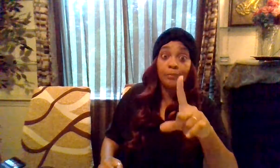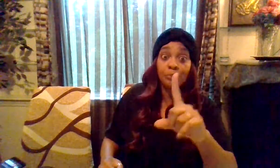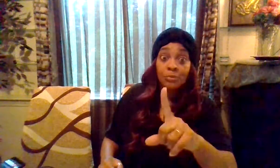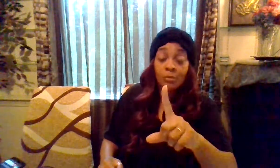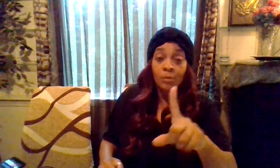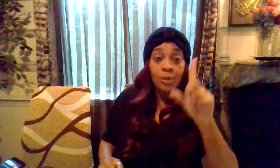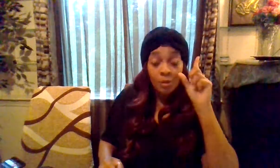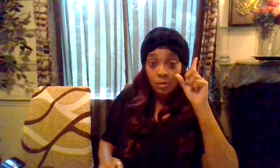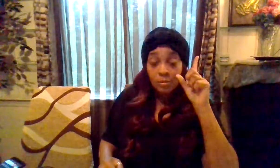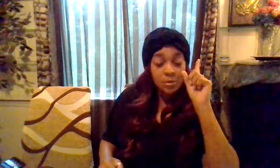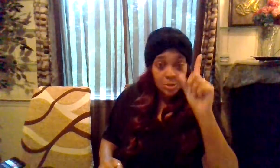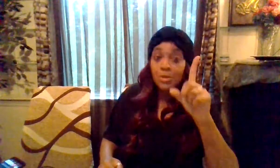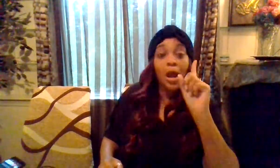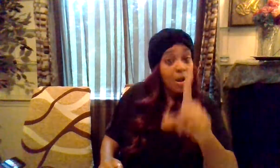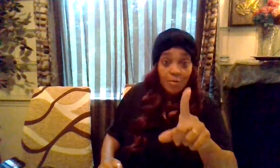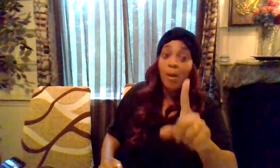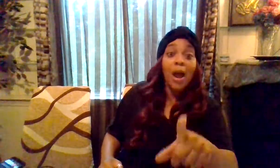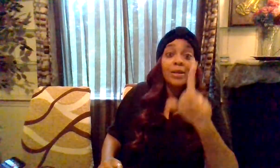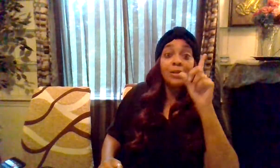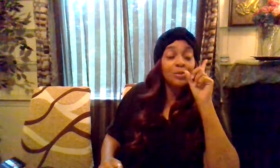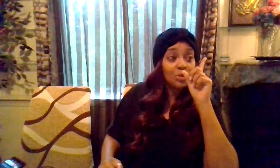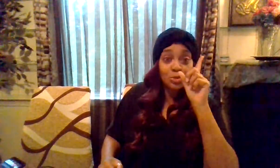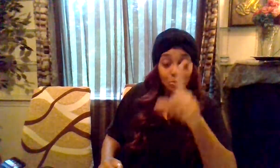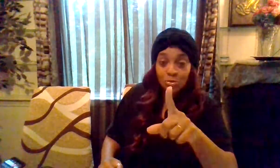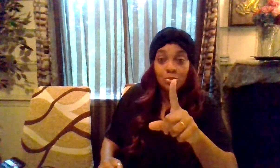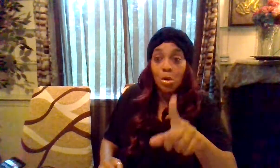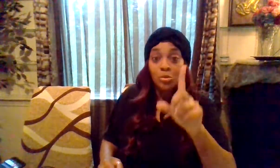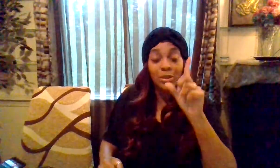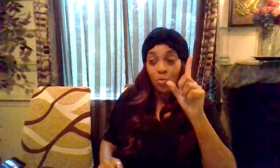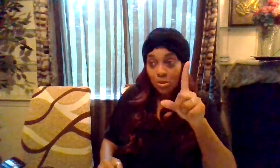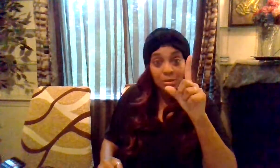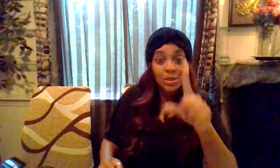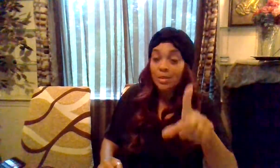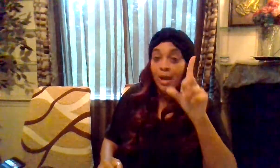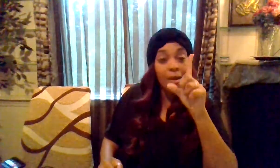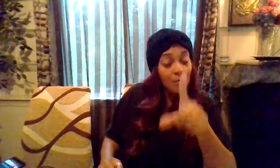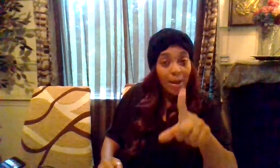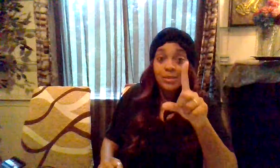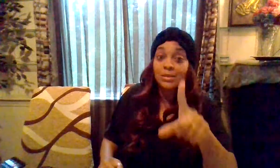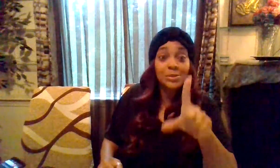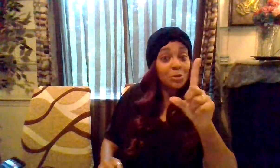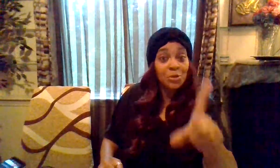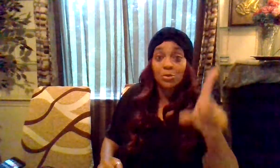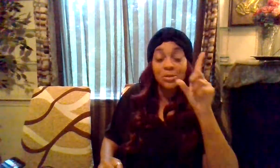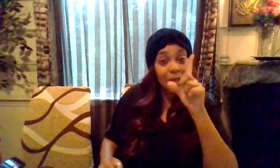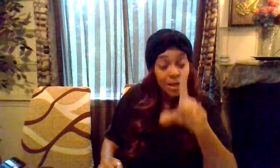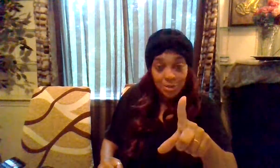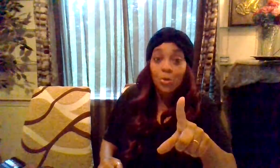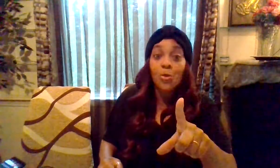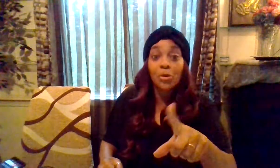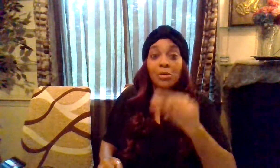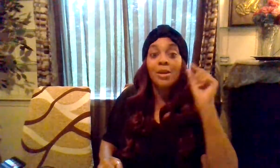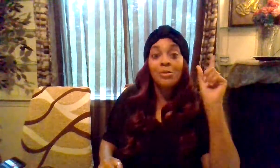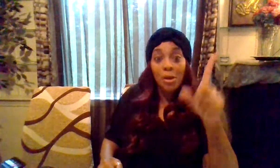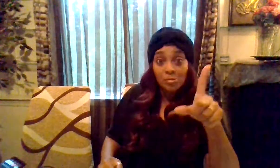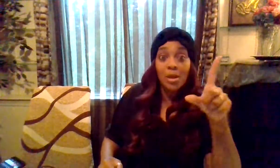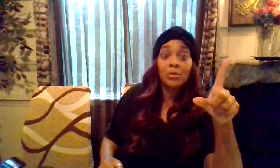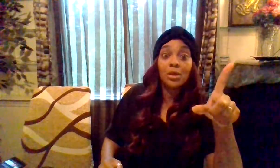not everybody did you you know that once it's not everybody just in your circle is not in your corner you have to be able to